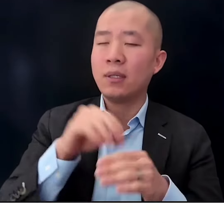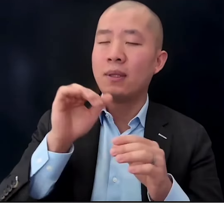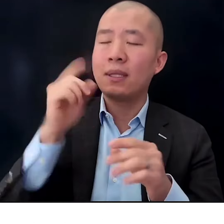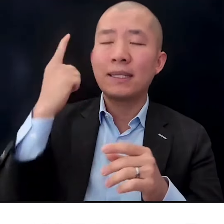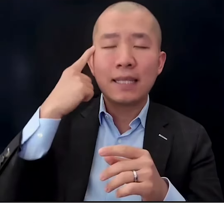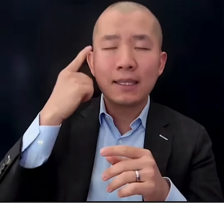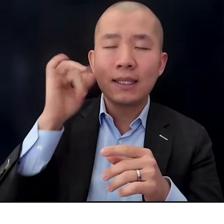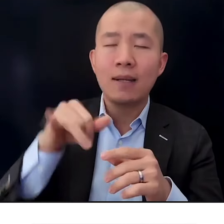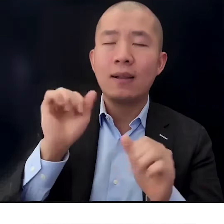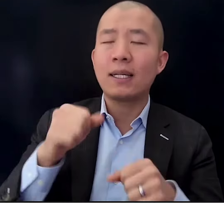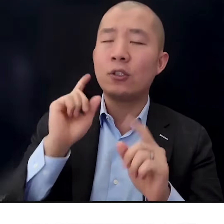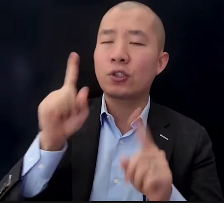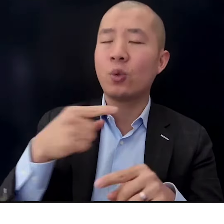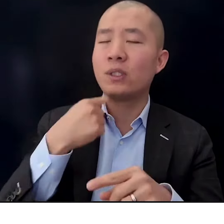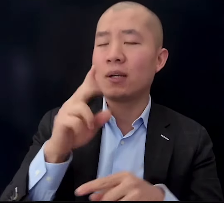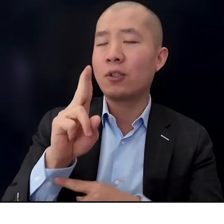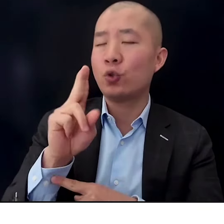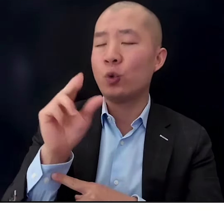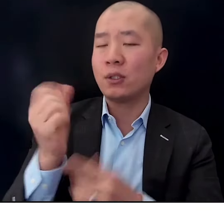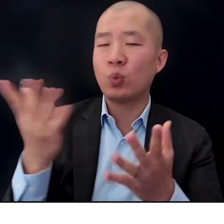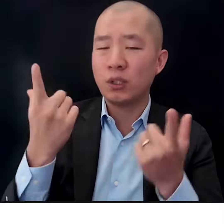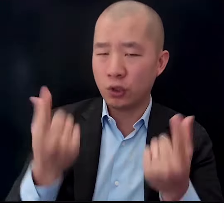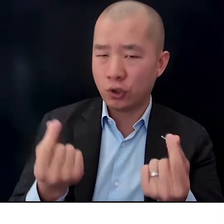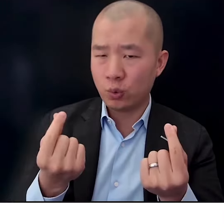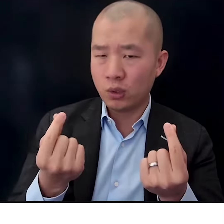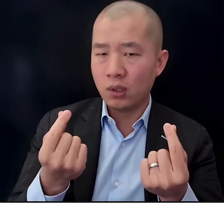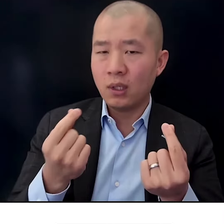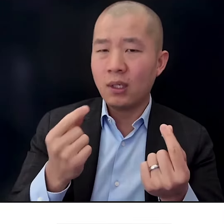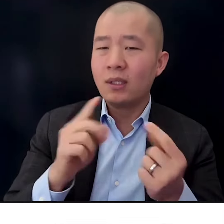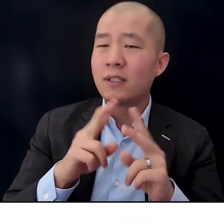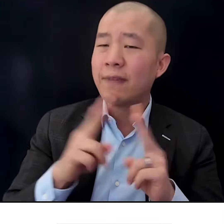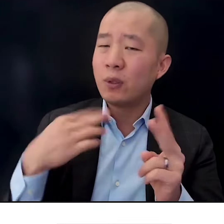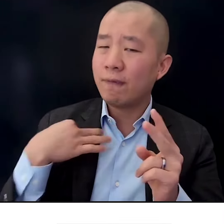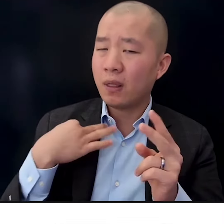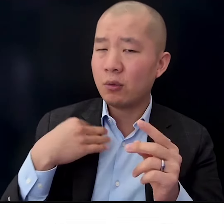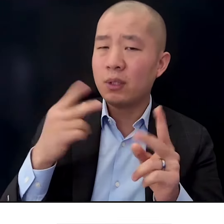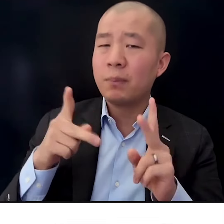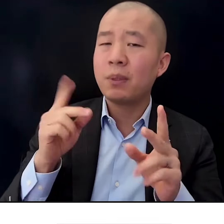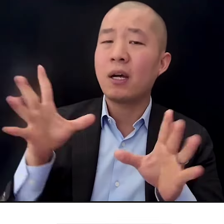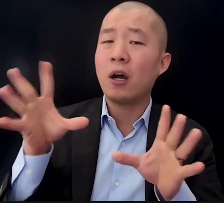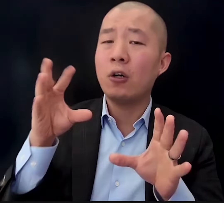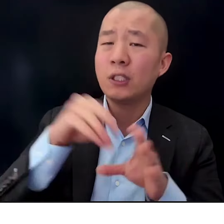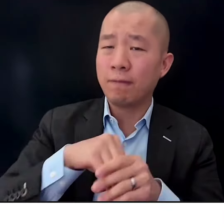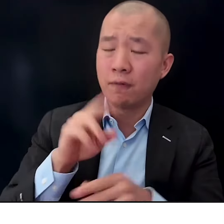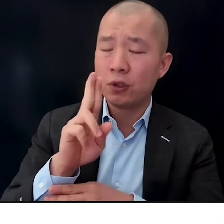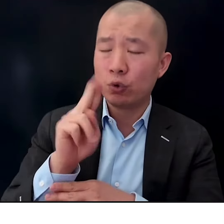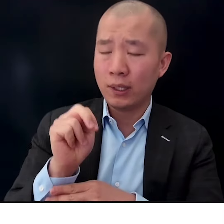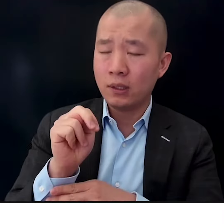to dictate what the U.S. must do. Countries opt in voluntarily to the U.N.'s standards.